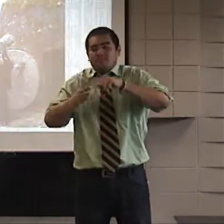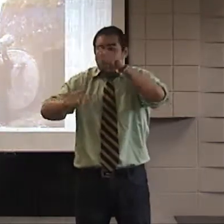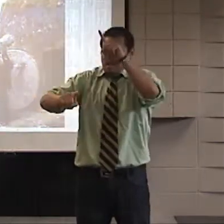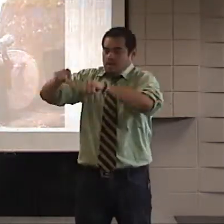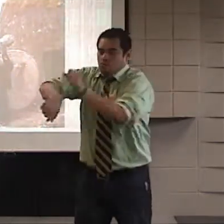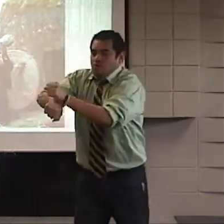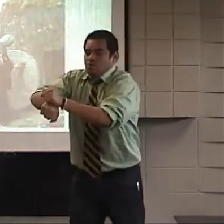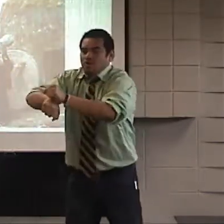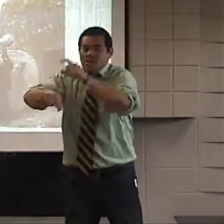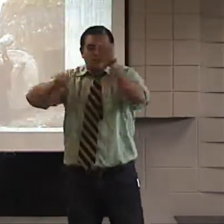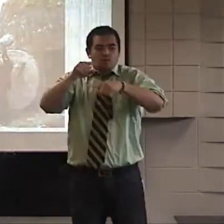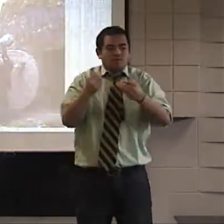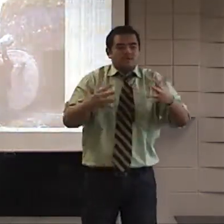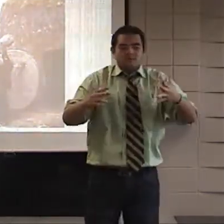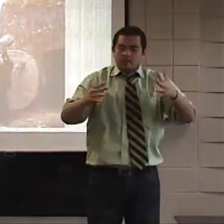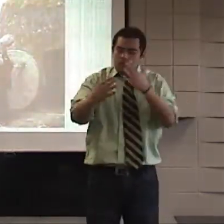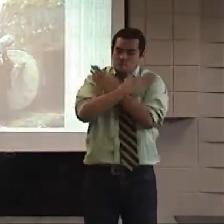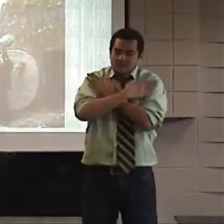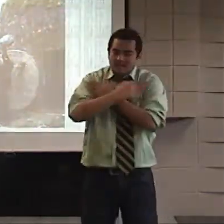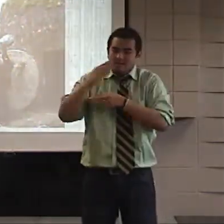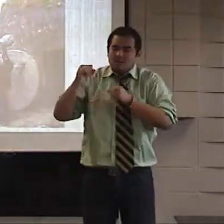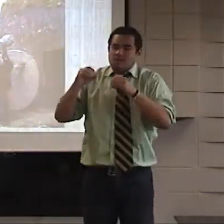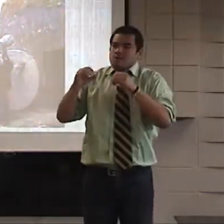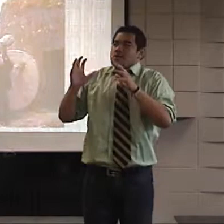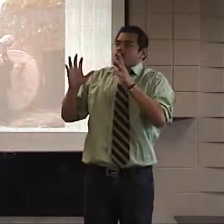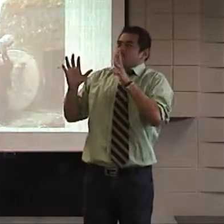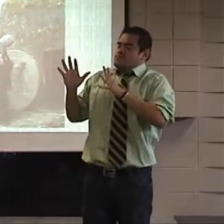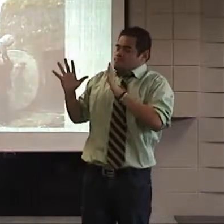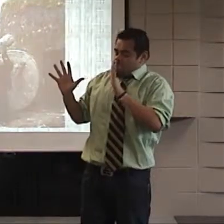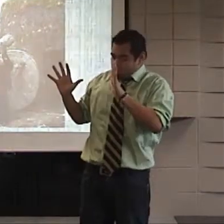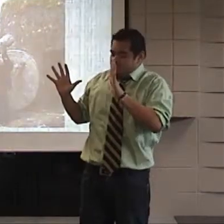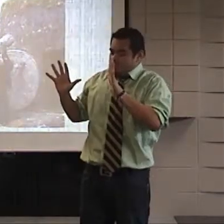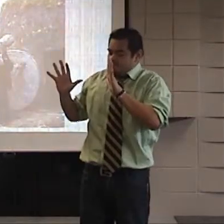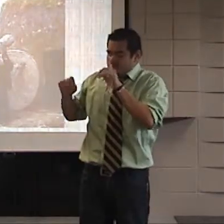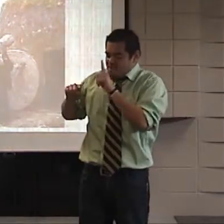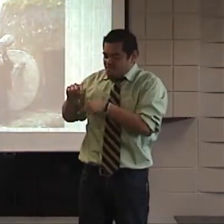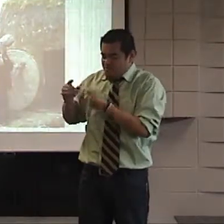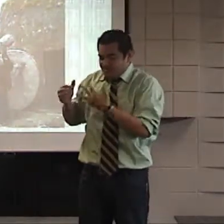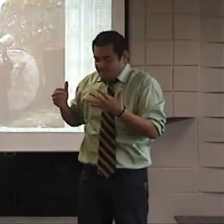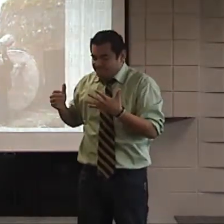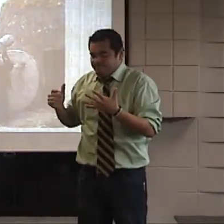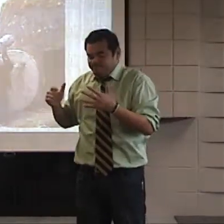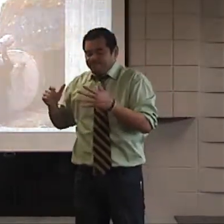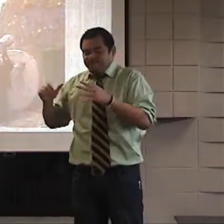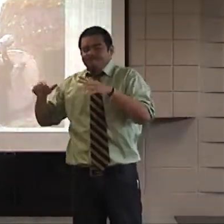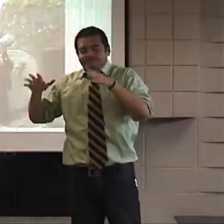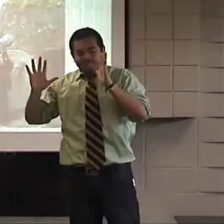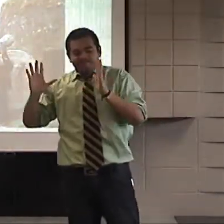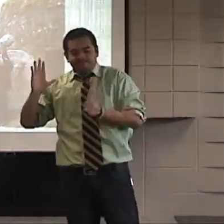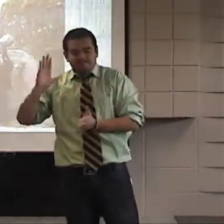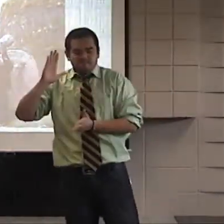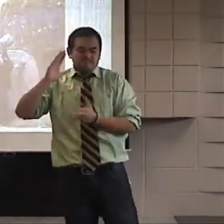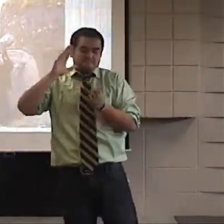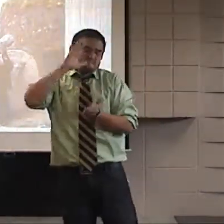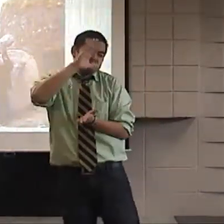Once the sun had officially set on Friday night, the Sabbath had begun. And law said that you had to rest. So they had to go.